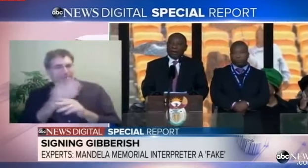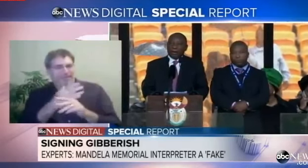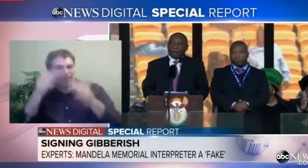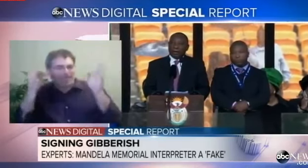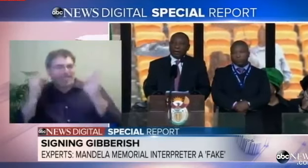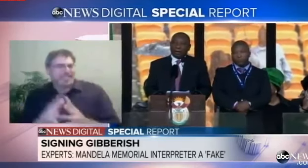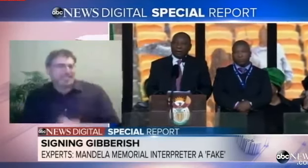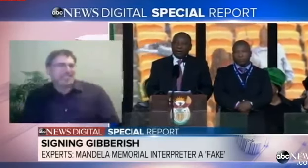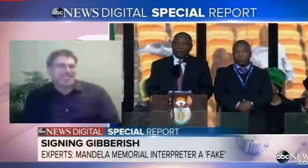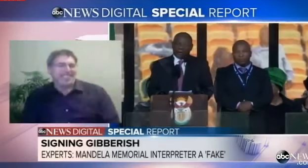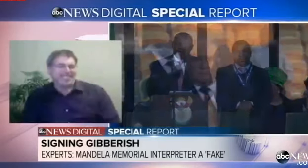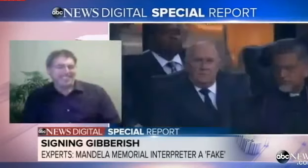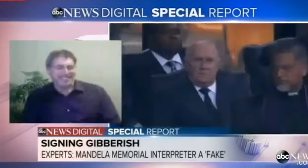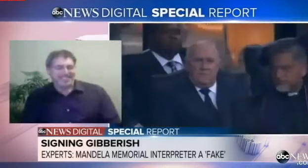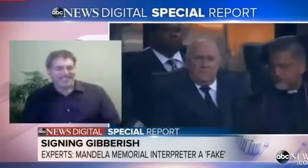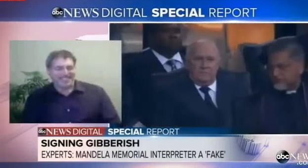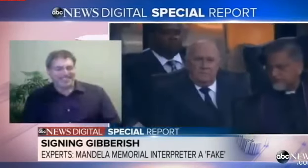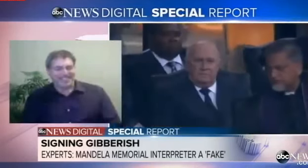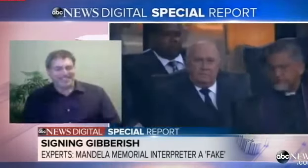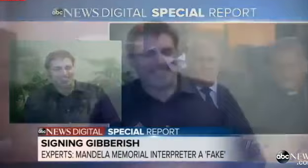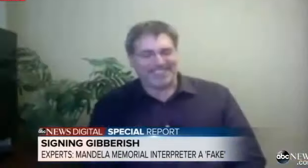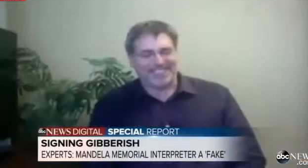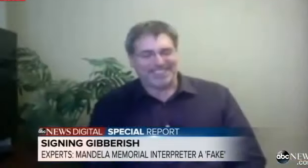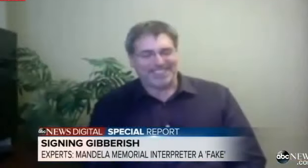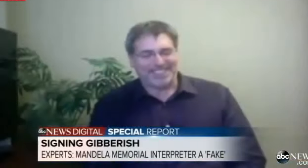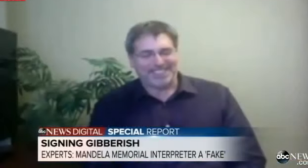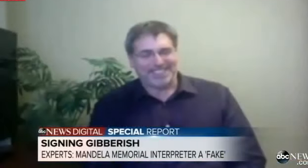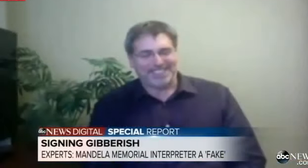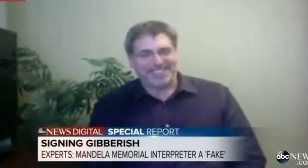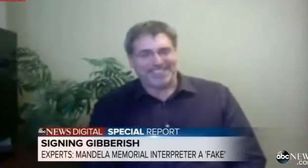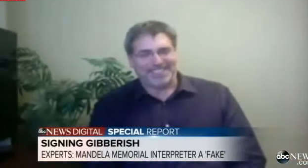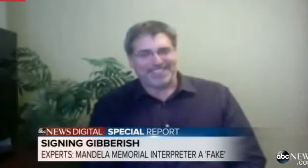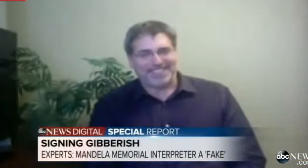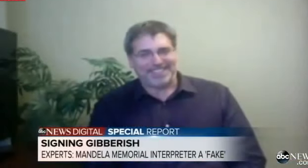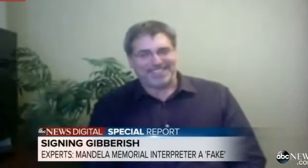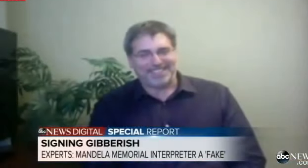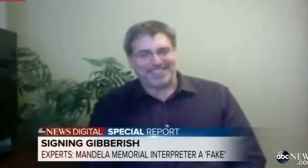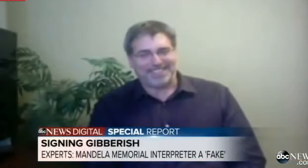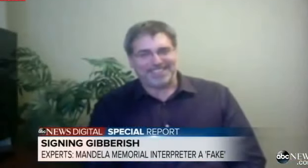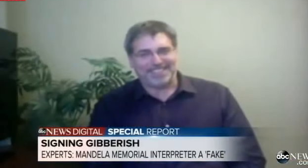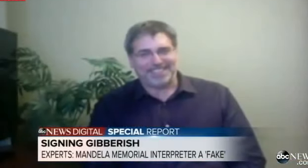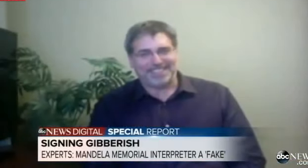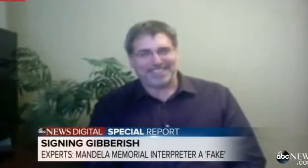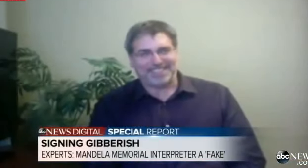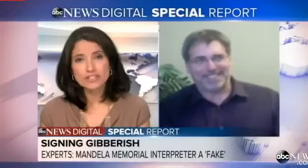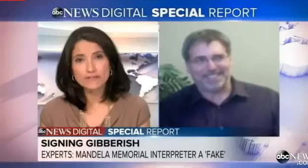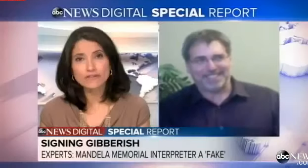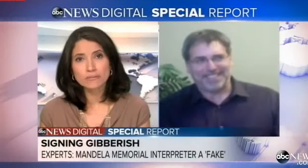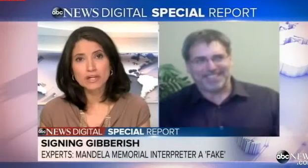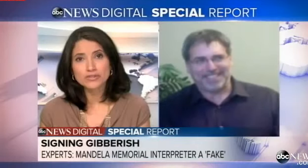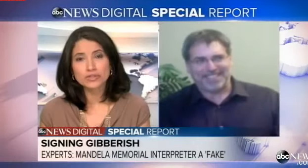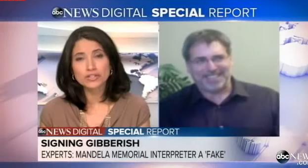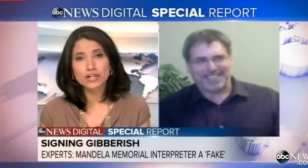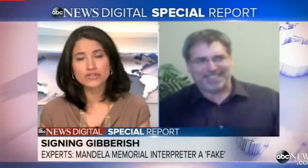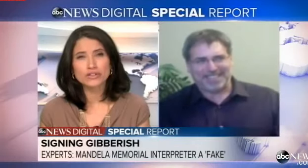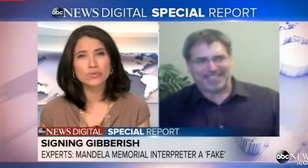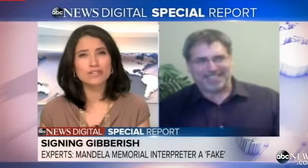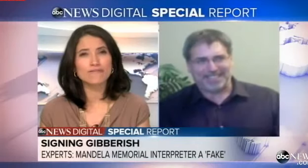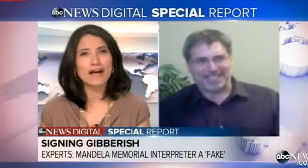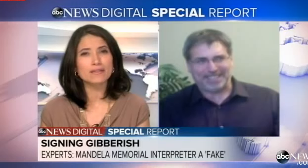ensure qualifications before making a selection. Even though sign language can differ from country to country, was the fact